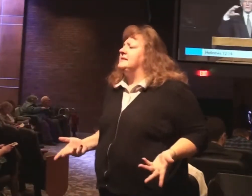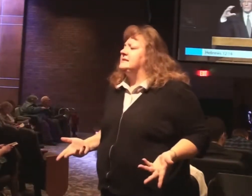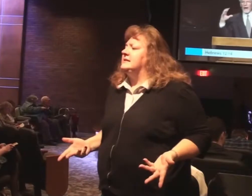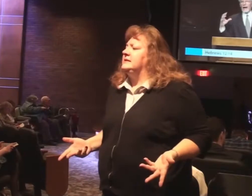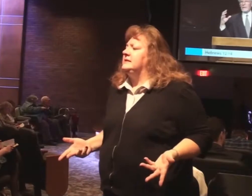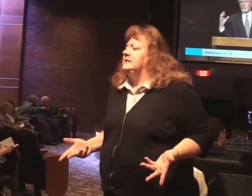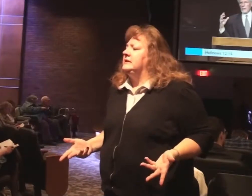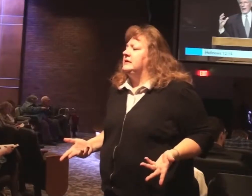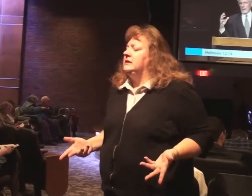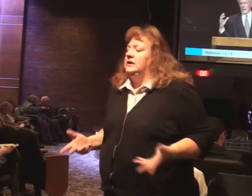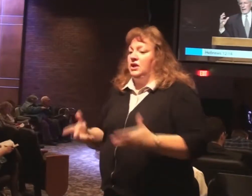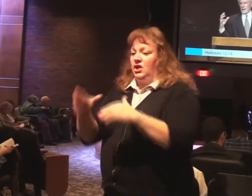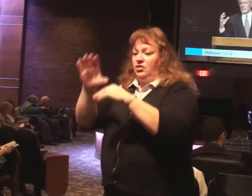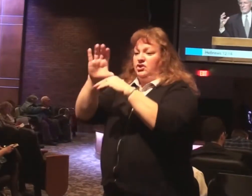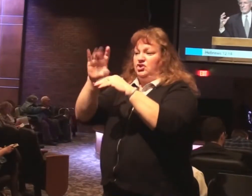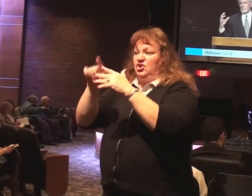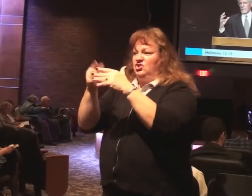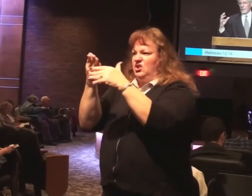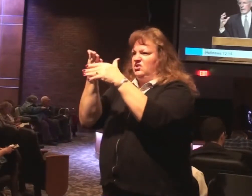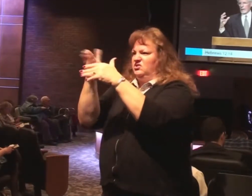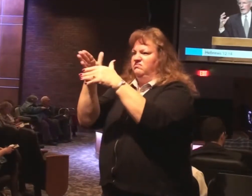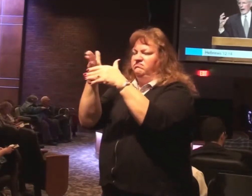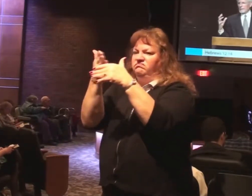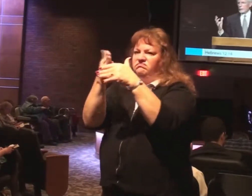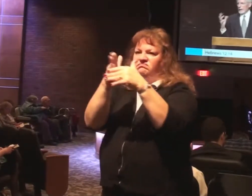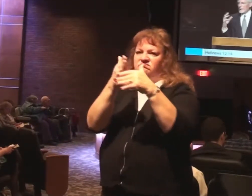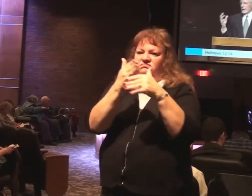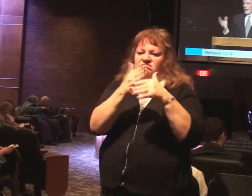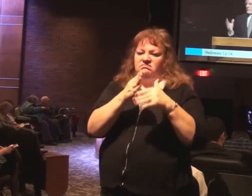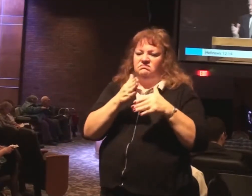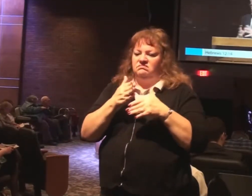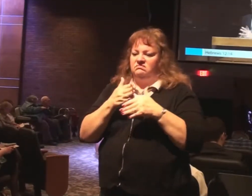divide the body. And create conflict. Inflict.